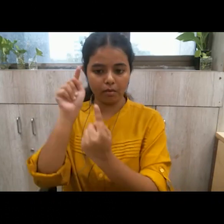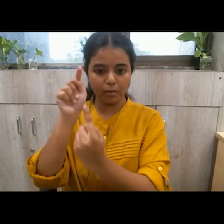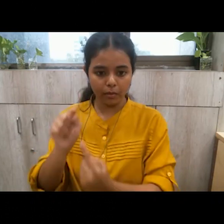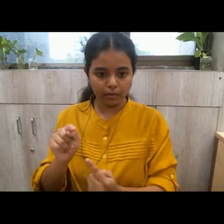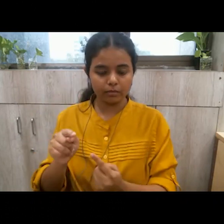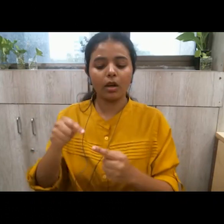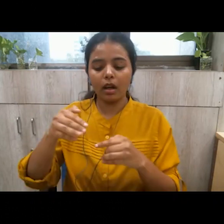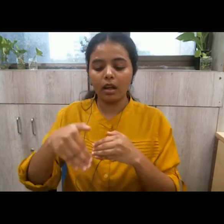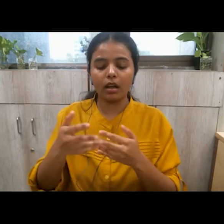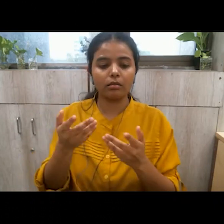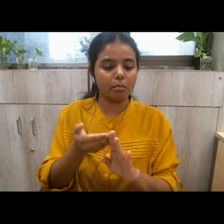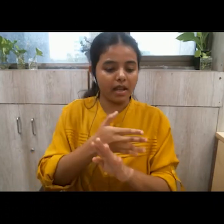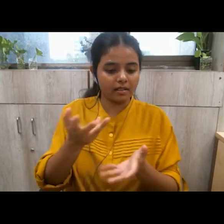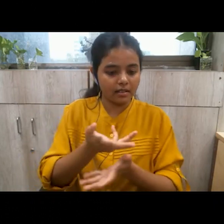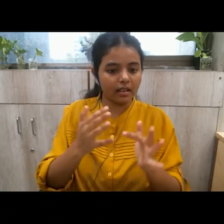discussed